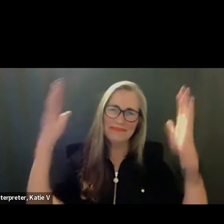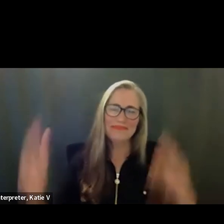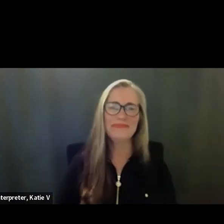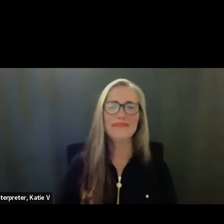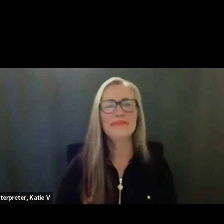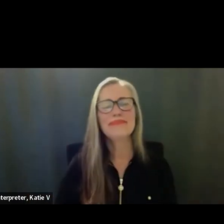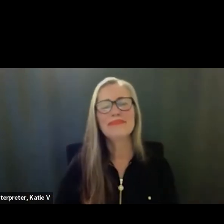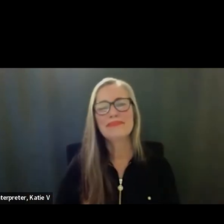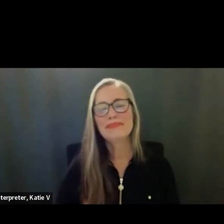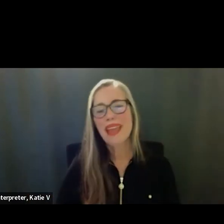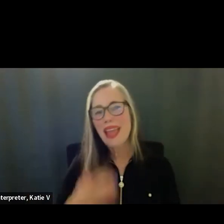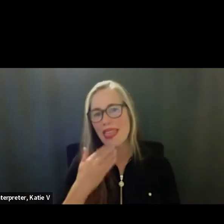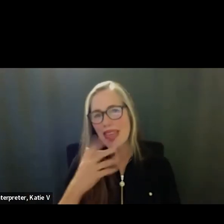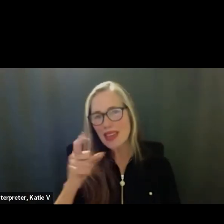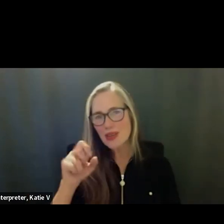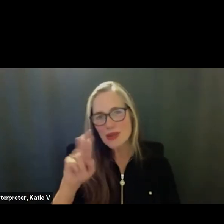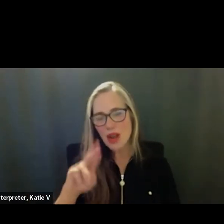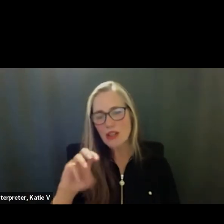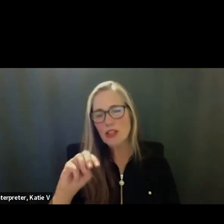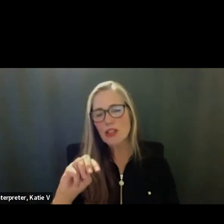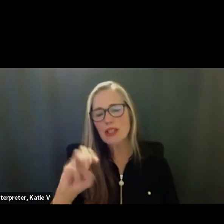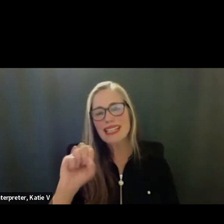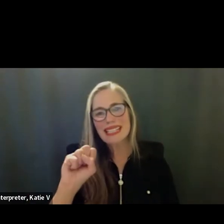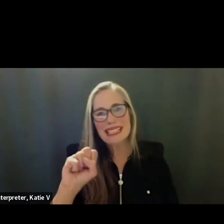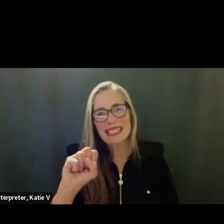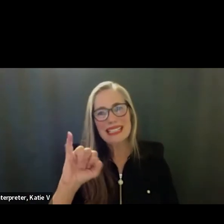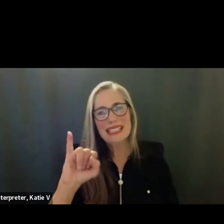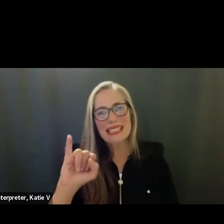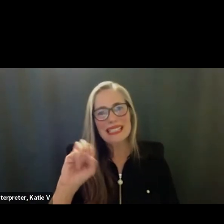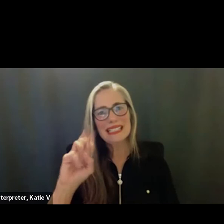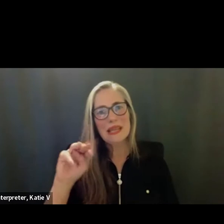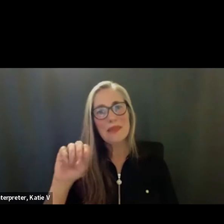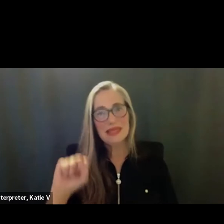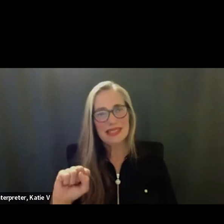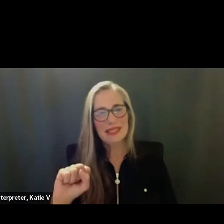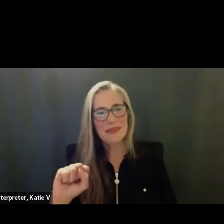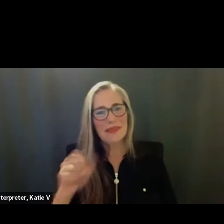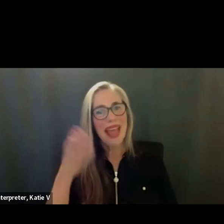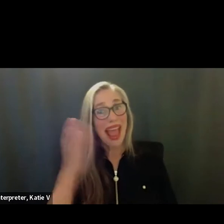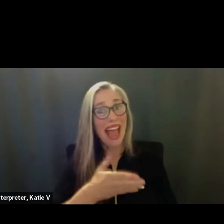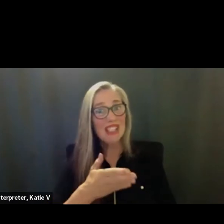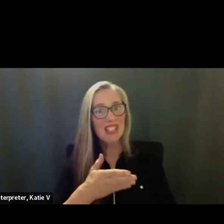Thank you, Dr. Simmons. And hashtag we are unified.